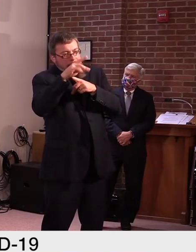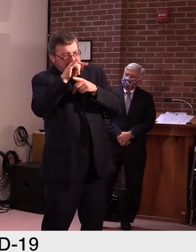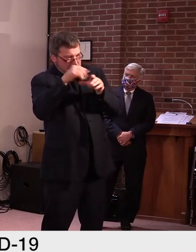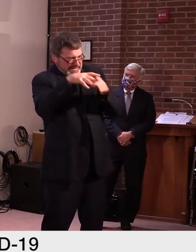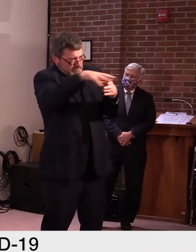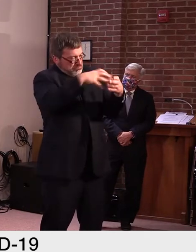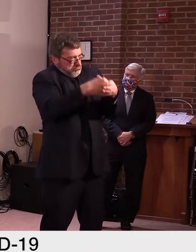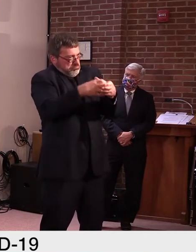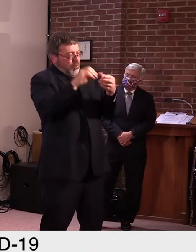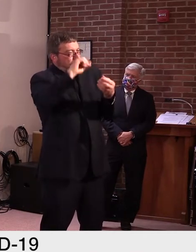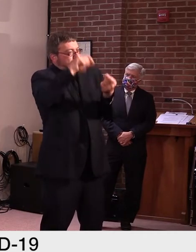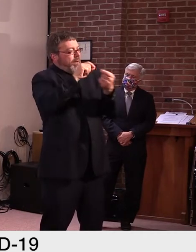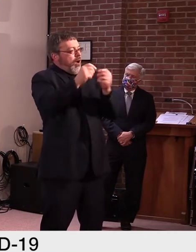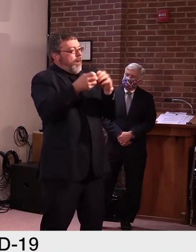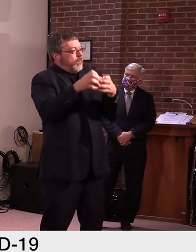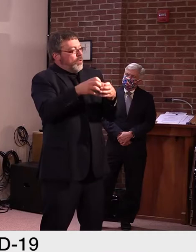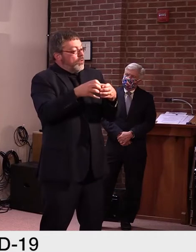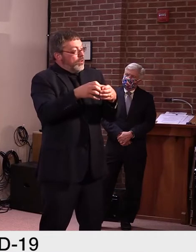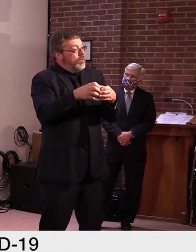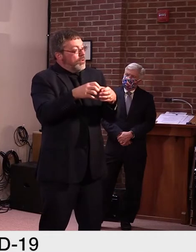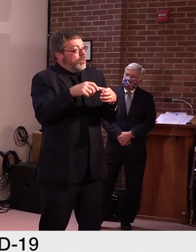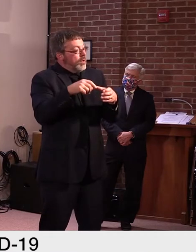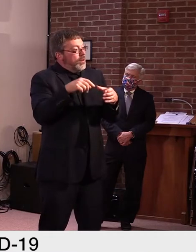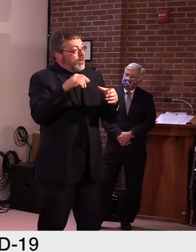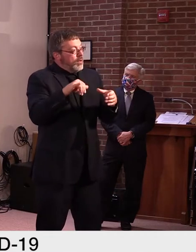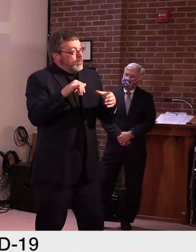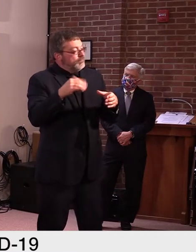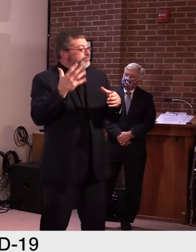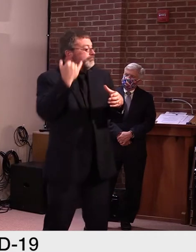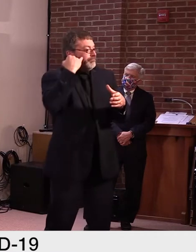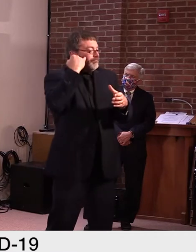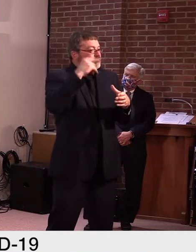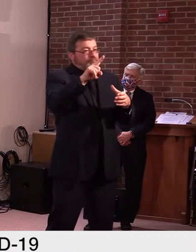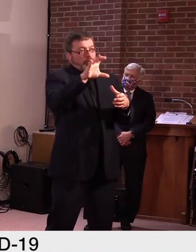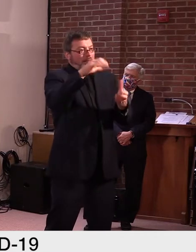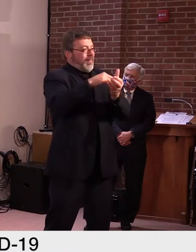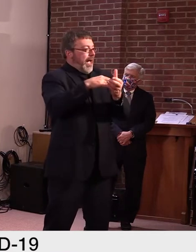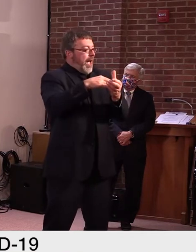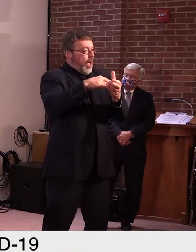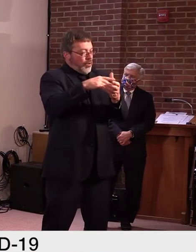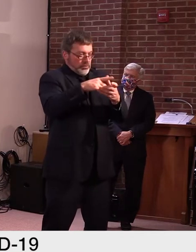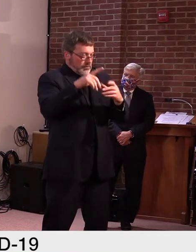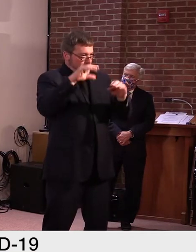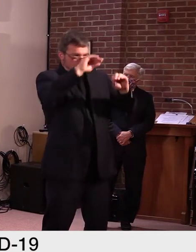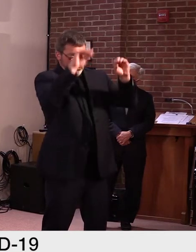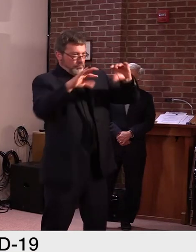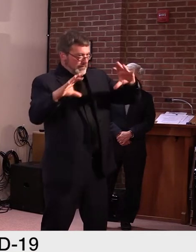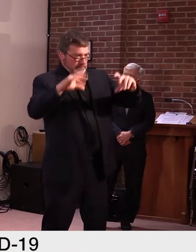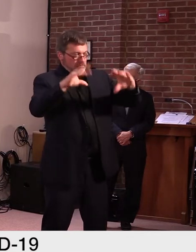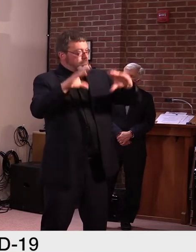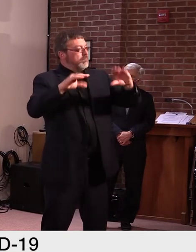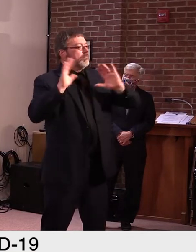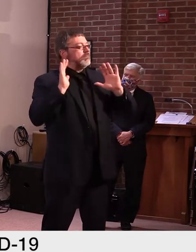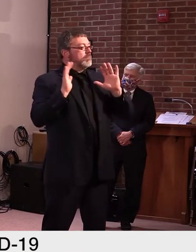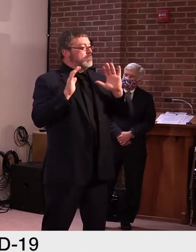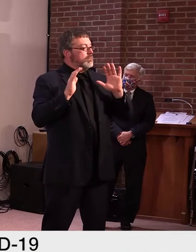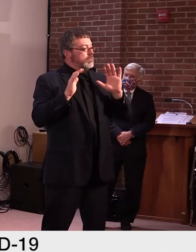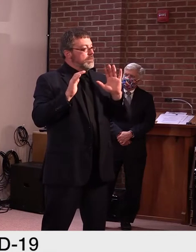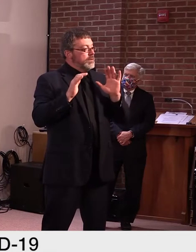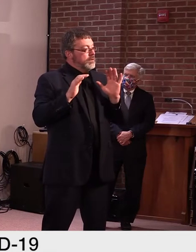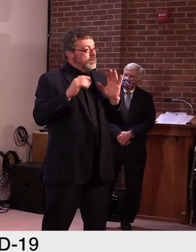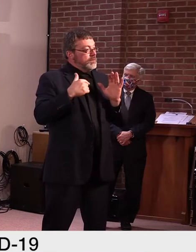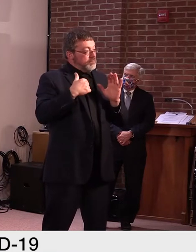have 30 new cases per 100,000, for example, this week. Um, the health department does include that county by county data on its dashboard.